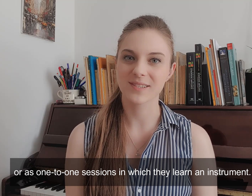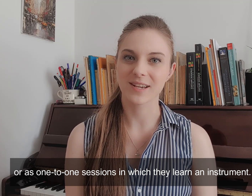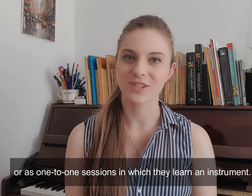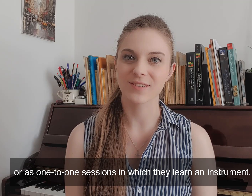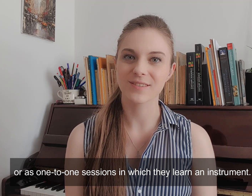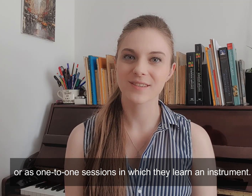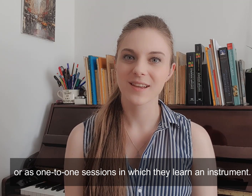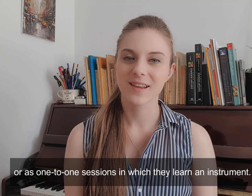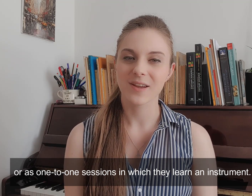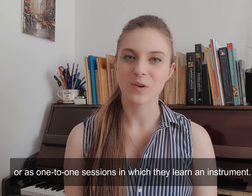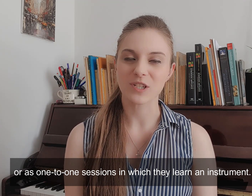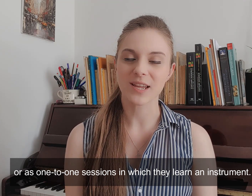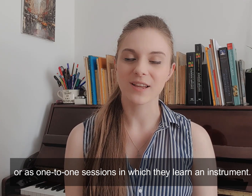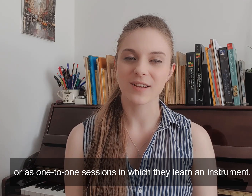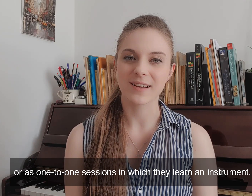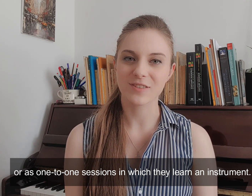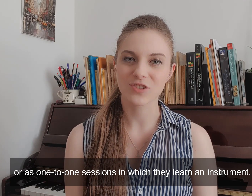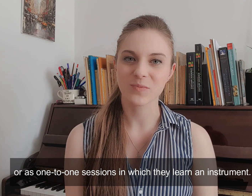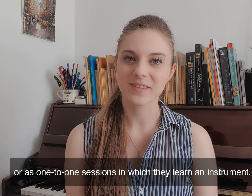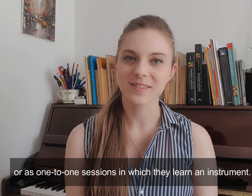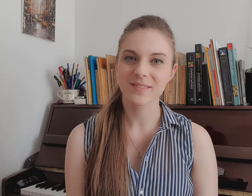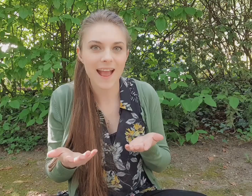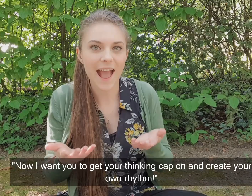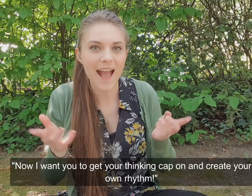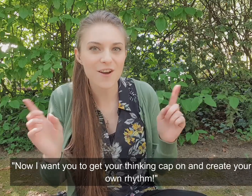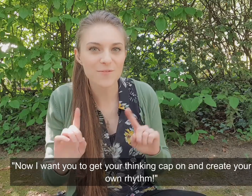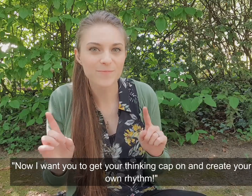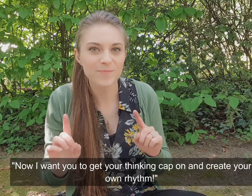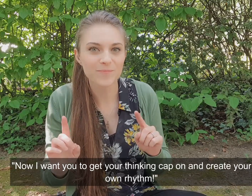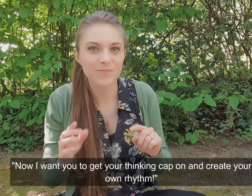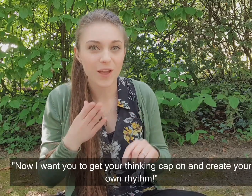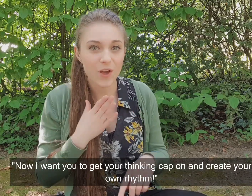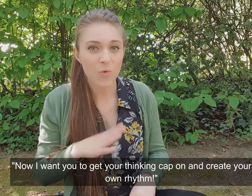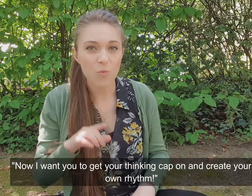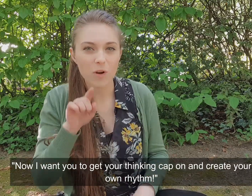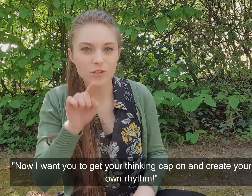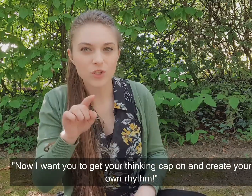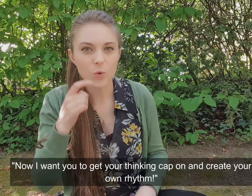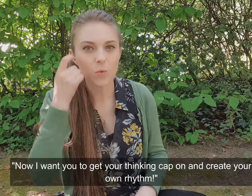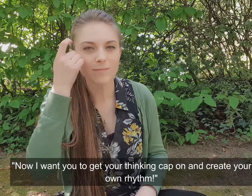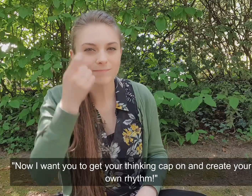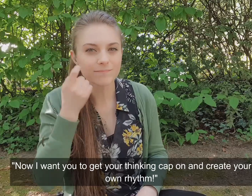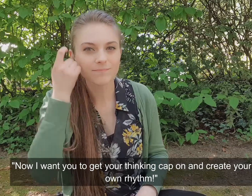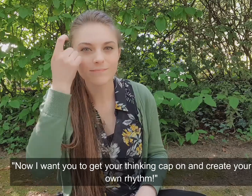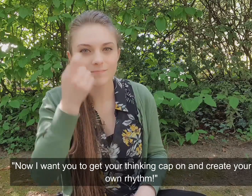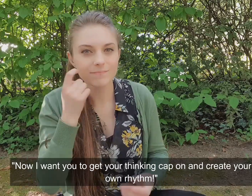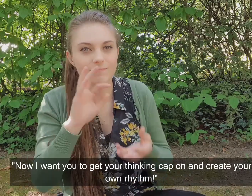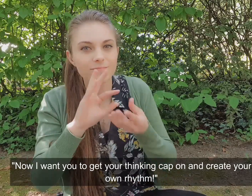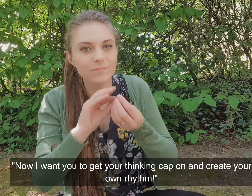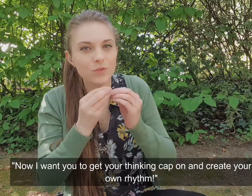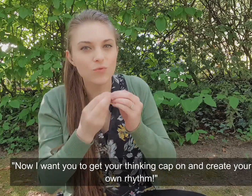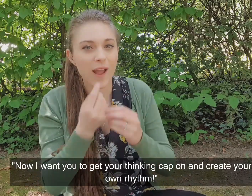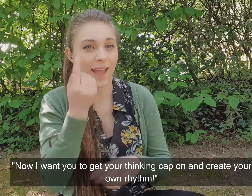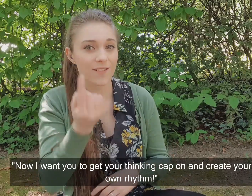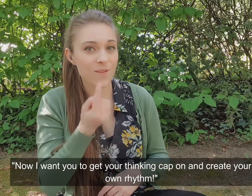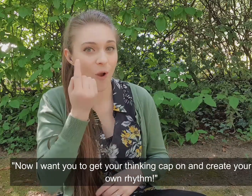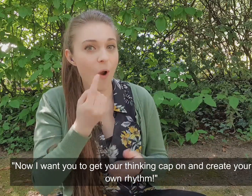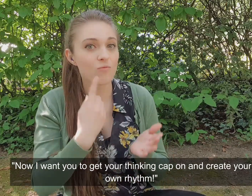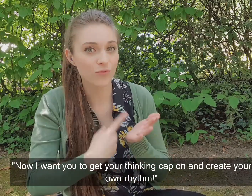sessions in which they learn an instrument. Now, I want you to get your thinking cap on and create your own